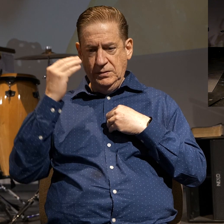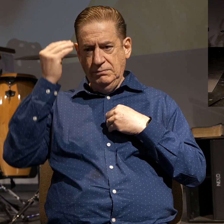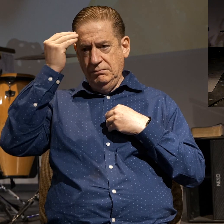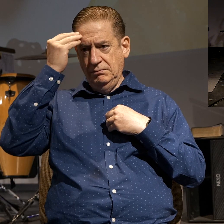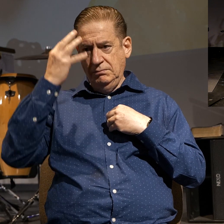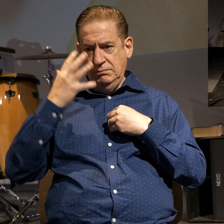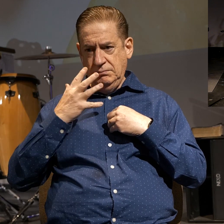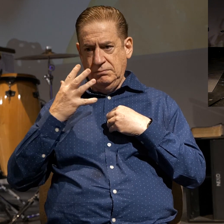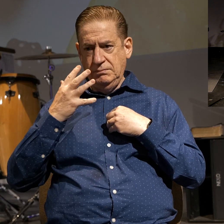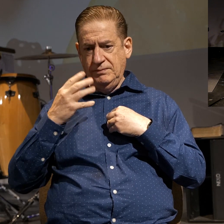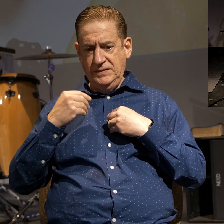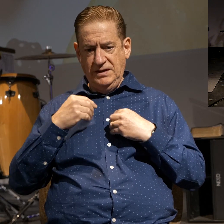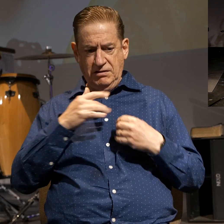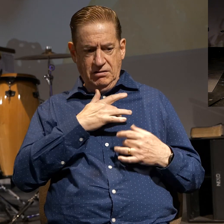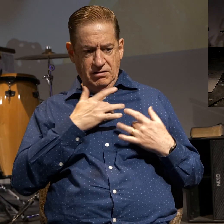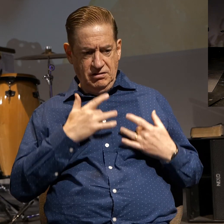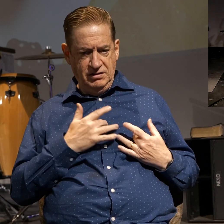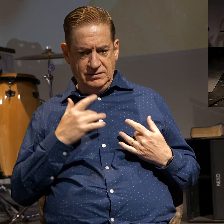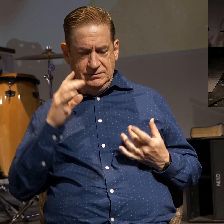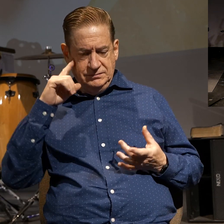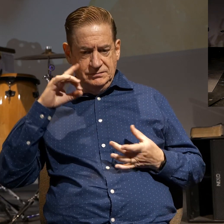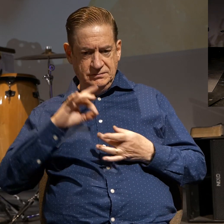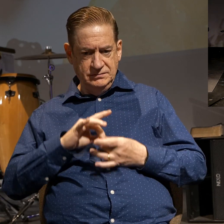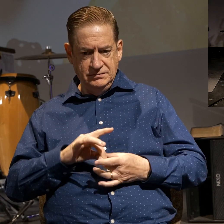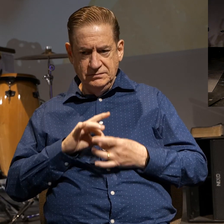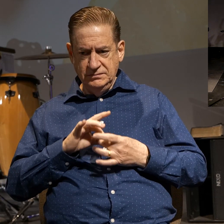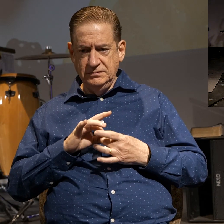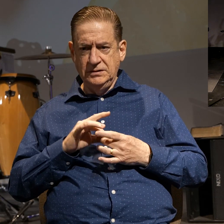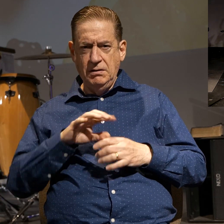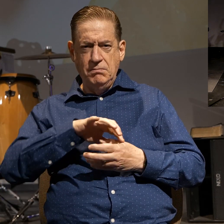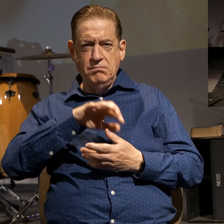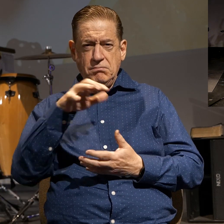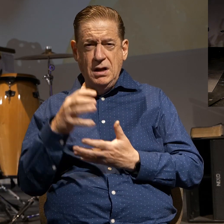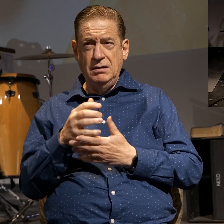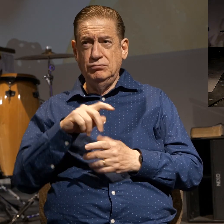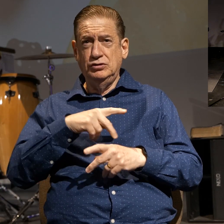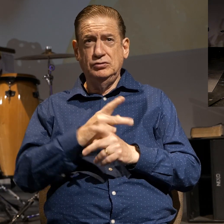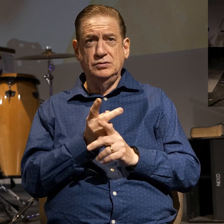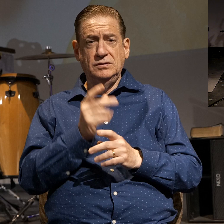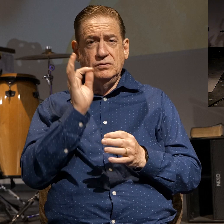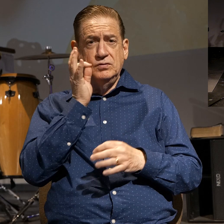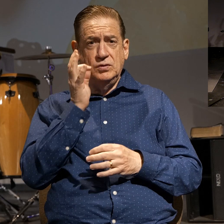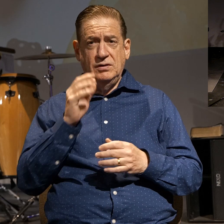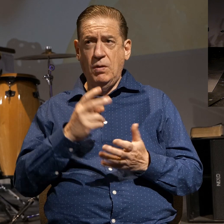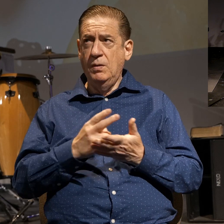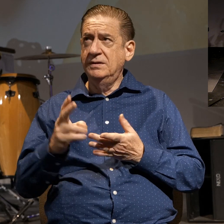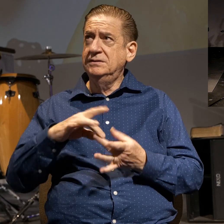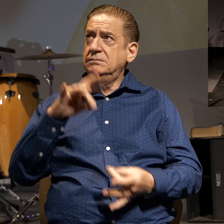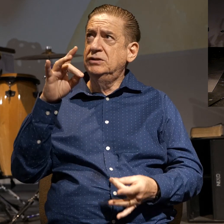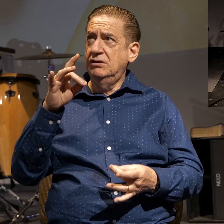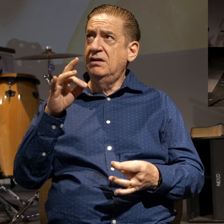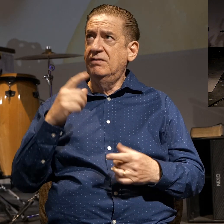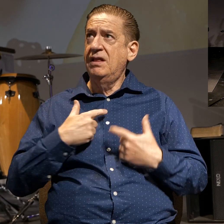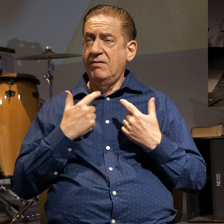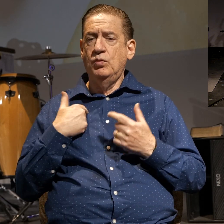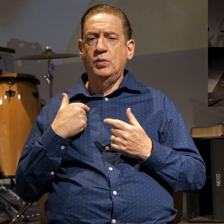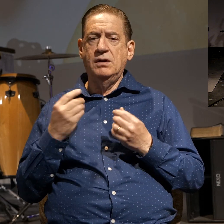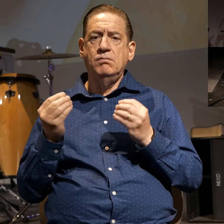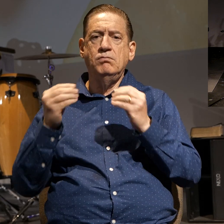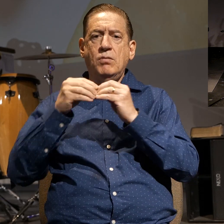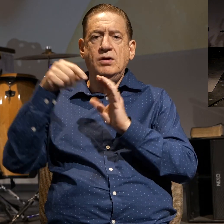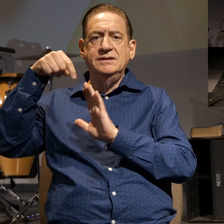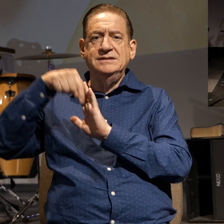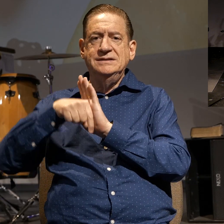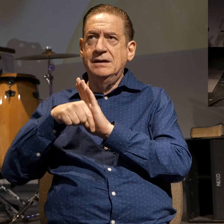hearts producing abundantly the fruit of the Holy Spirit in our lives as we pursue greater levels of intimacy with you